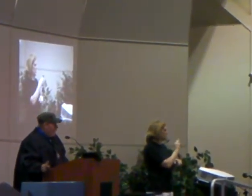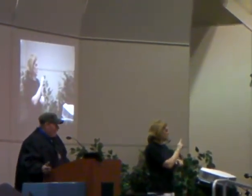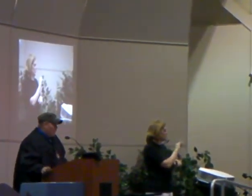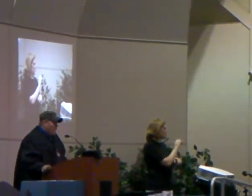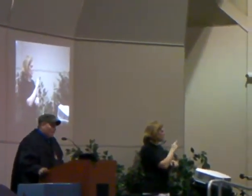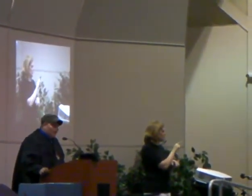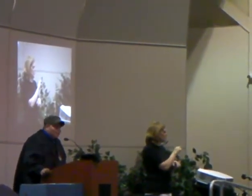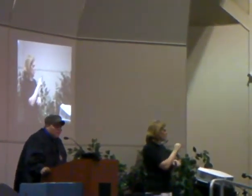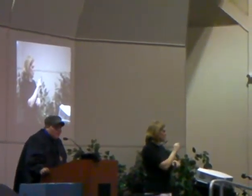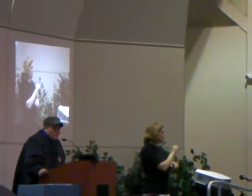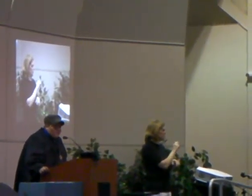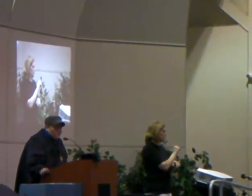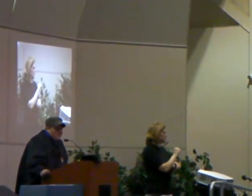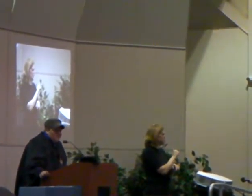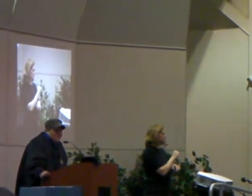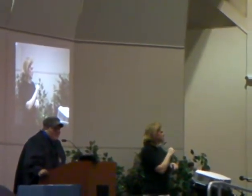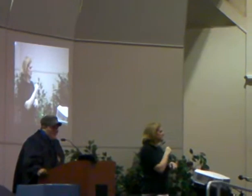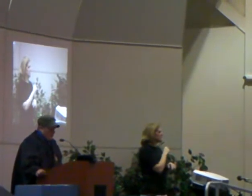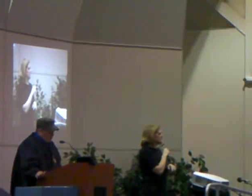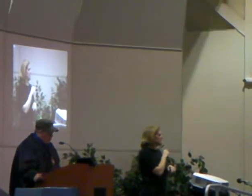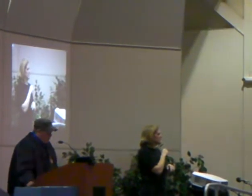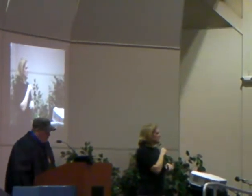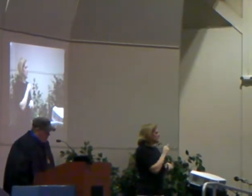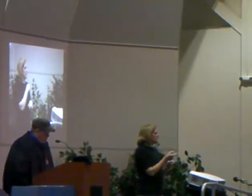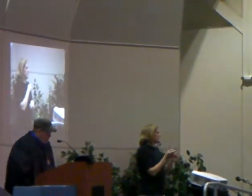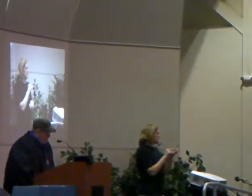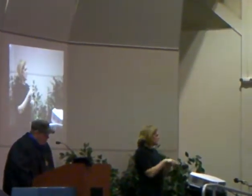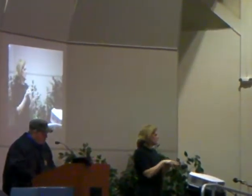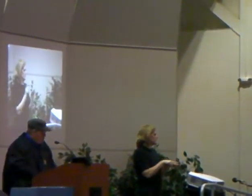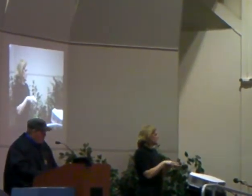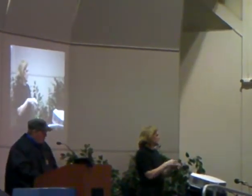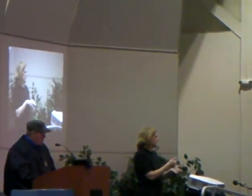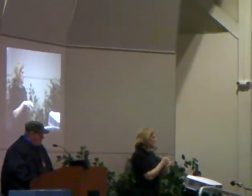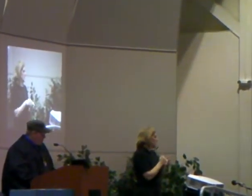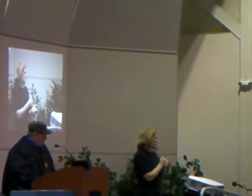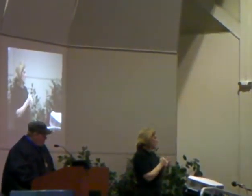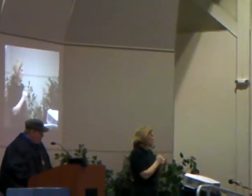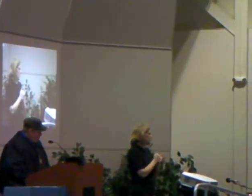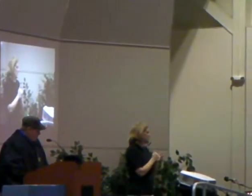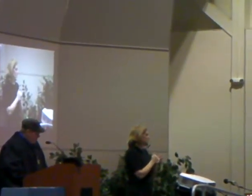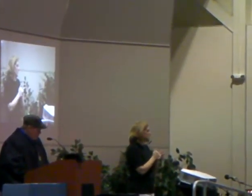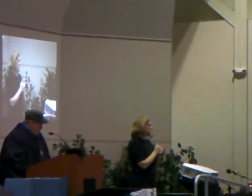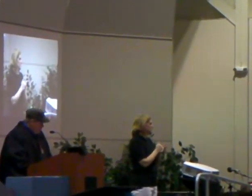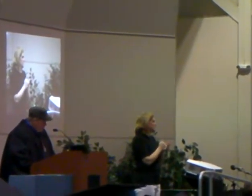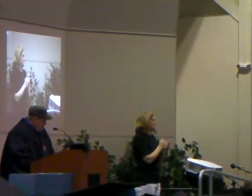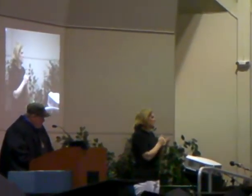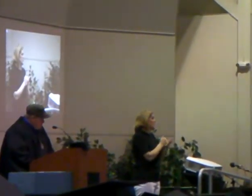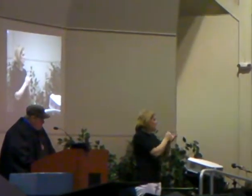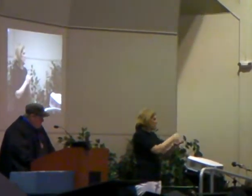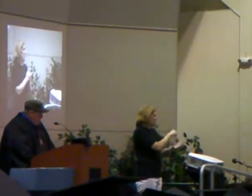not helped me, but helped my peers and our community to do their best in following their dreams.